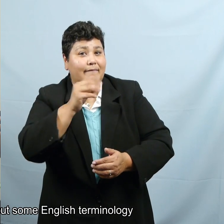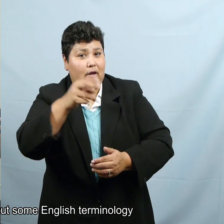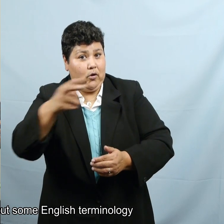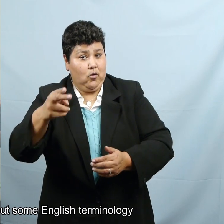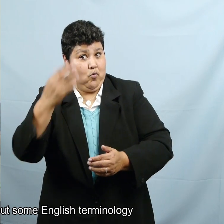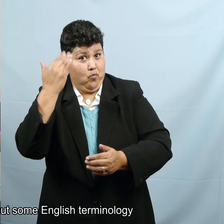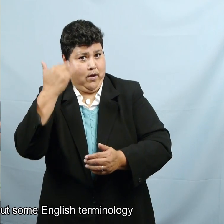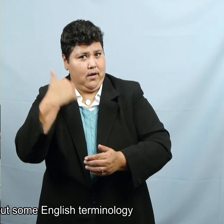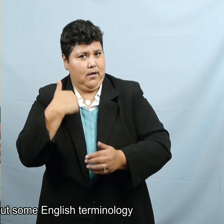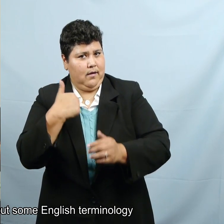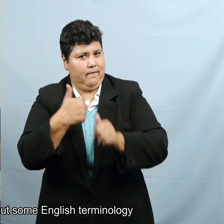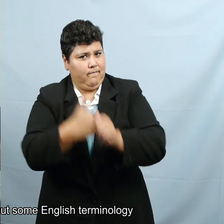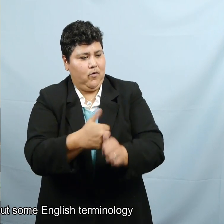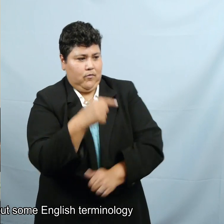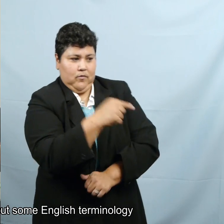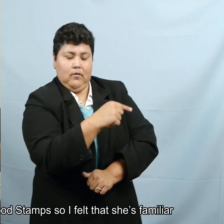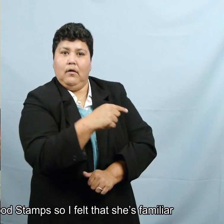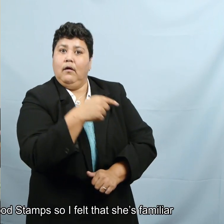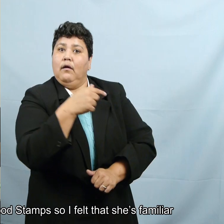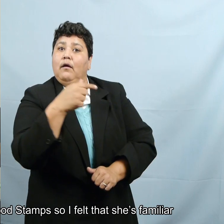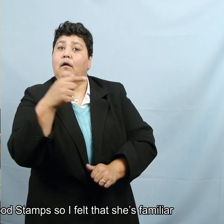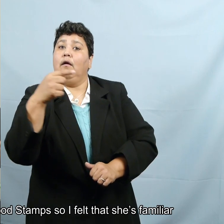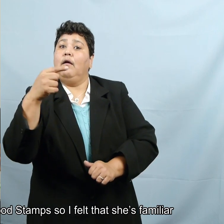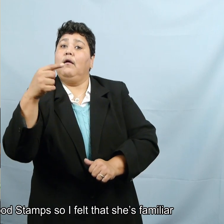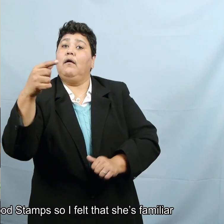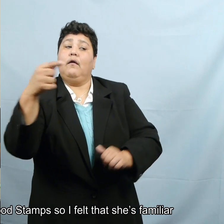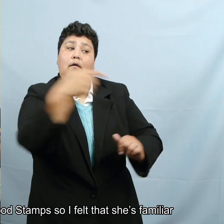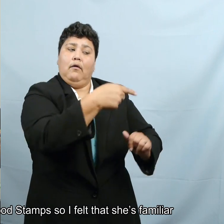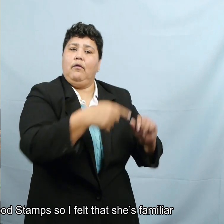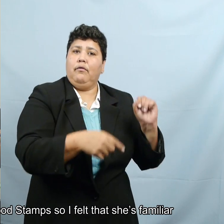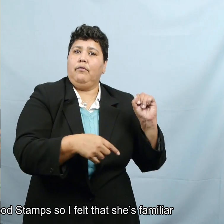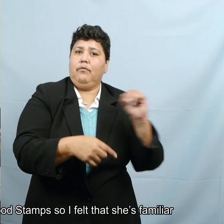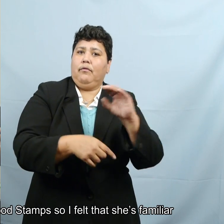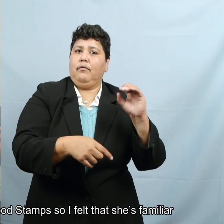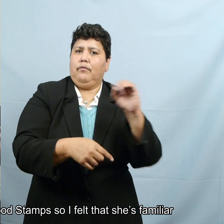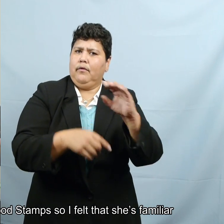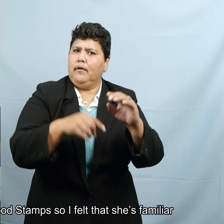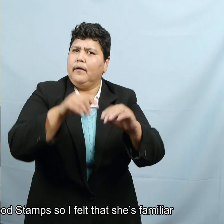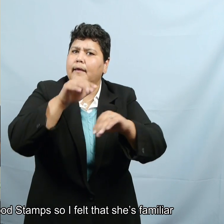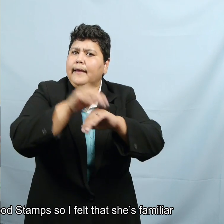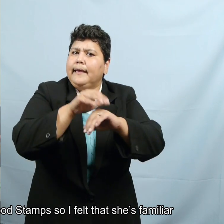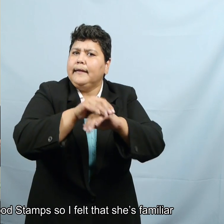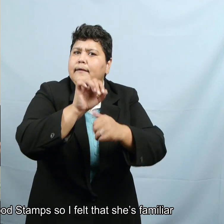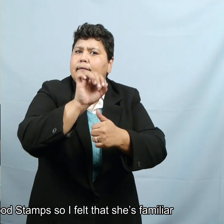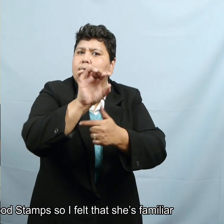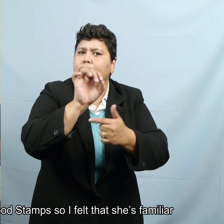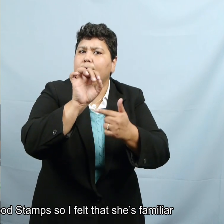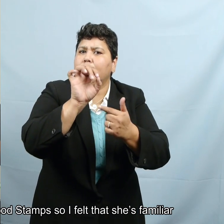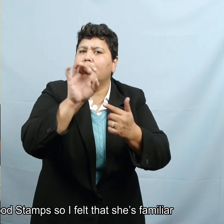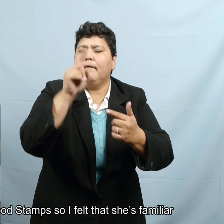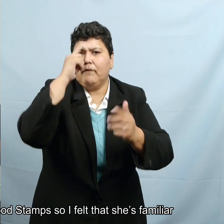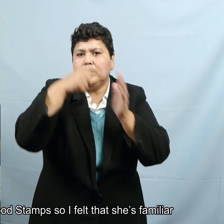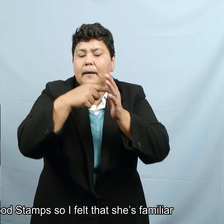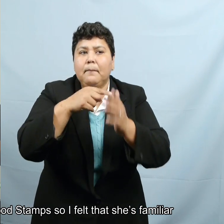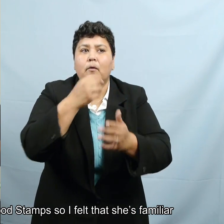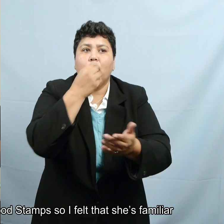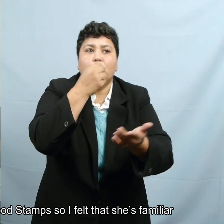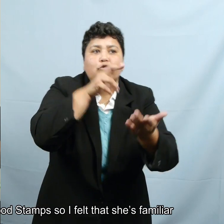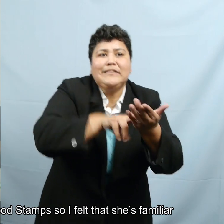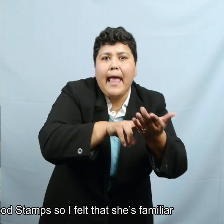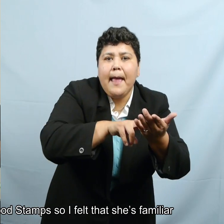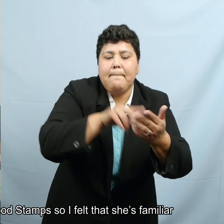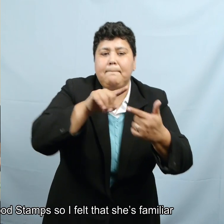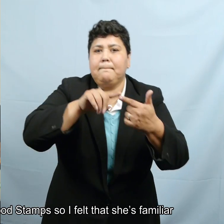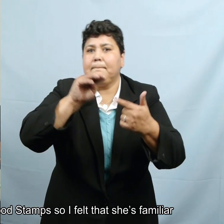She threw out some English terminology like Medicaid and food stamps. And so I